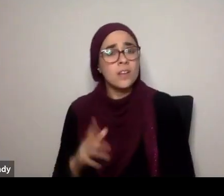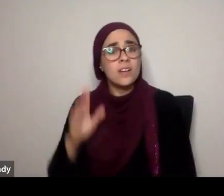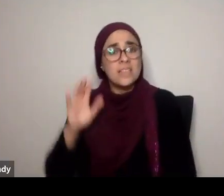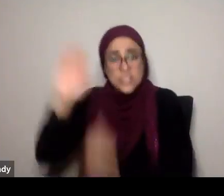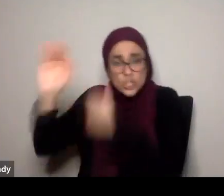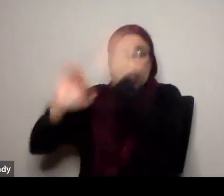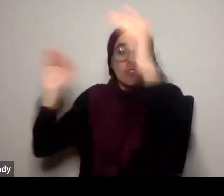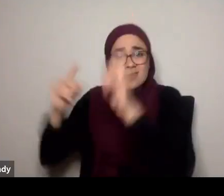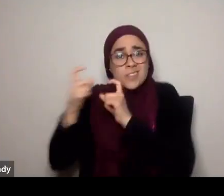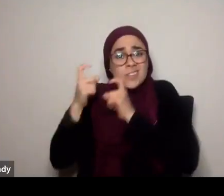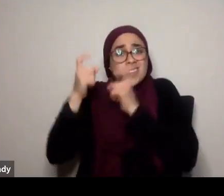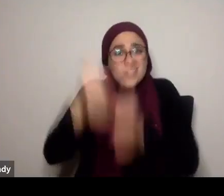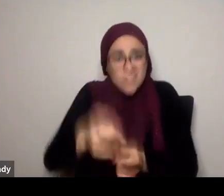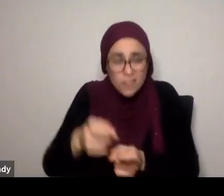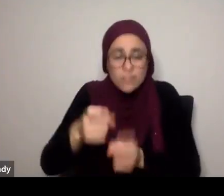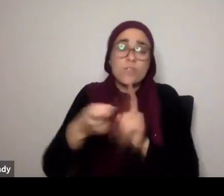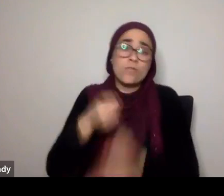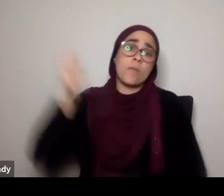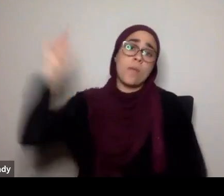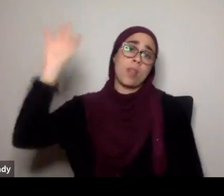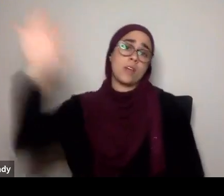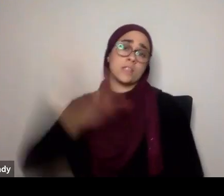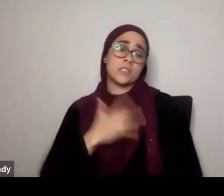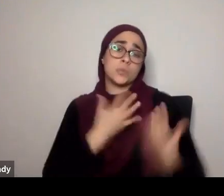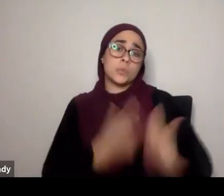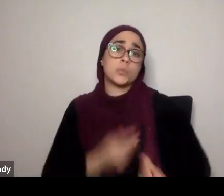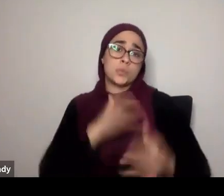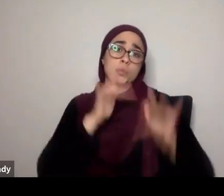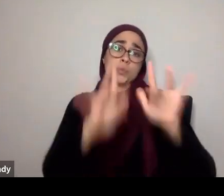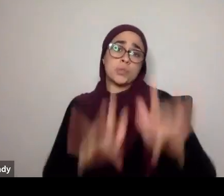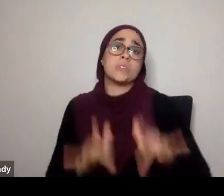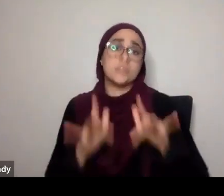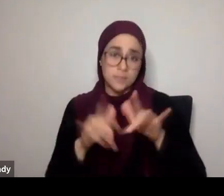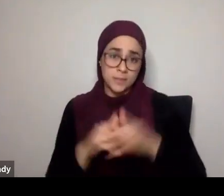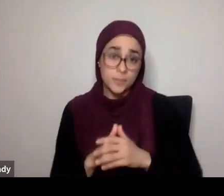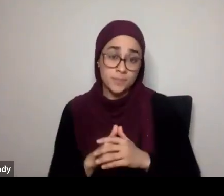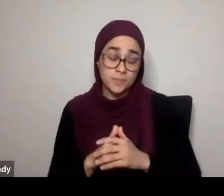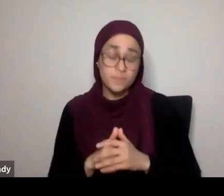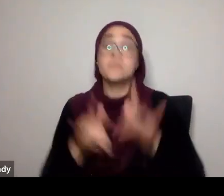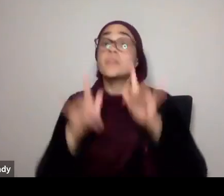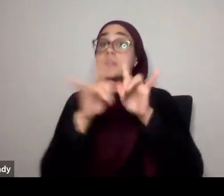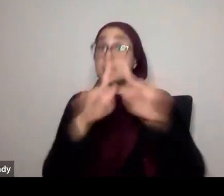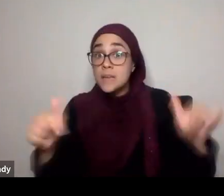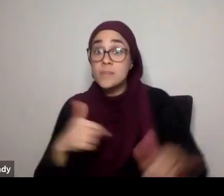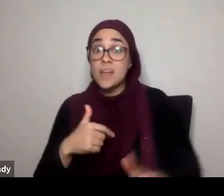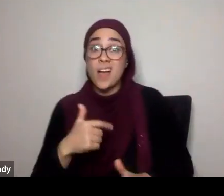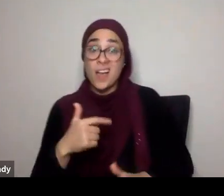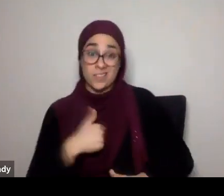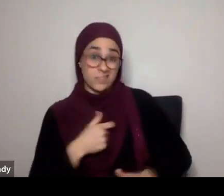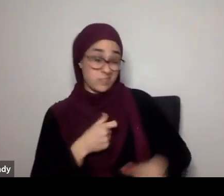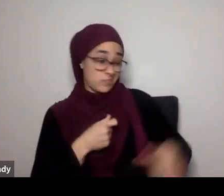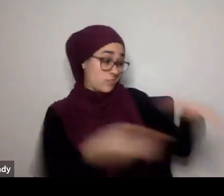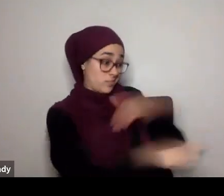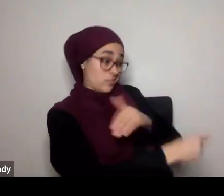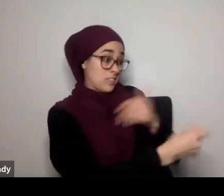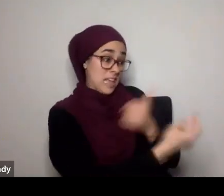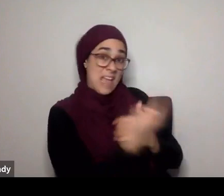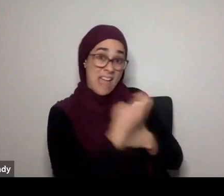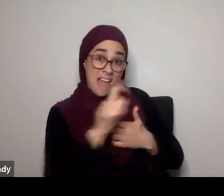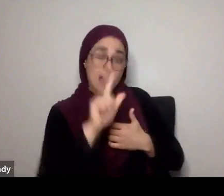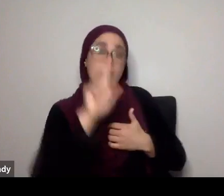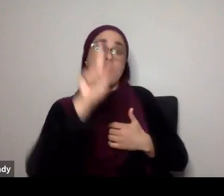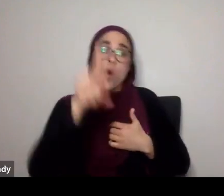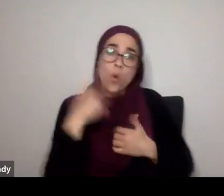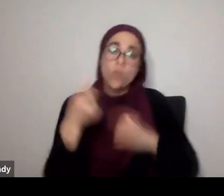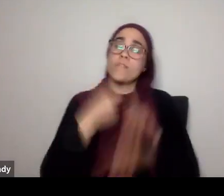going to enter, not going to enter, hell, except through the justice, of Allah, subhanahu wa so no one enters, Jannah, except through his grace,